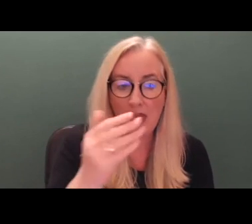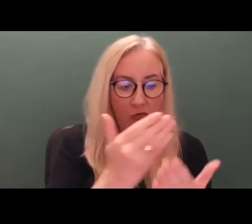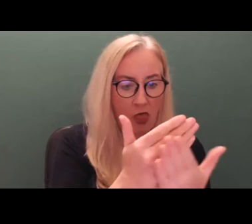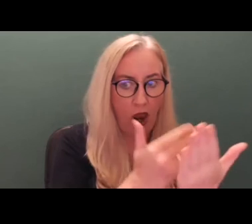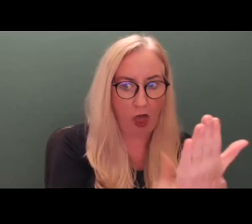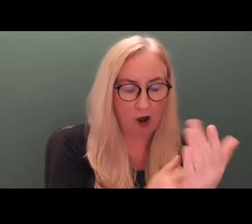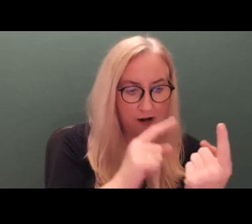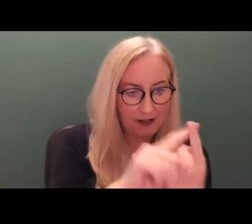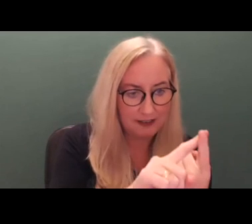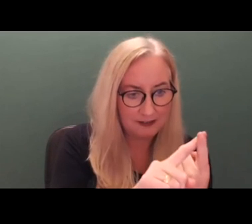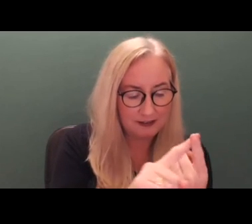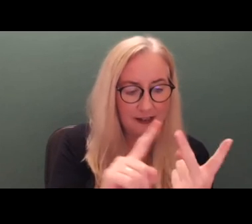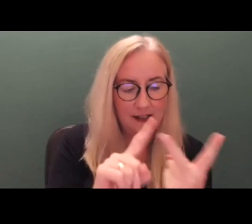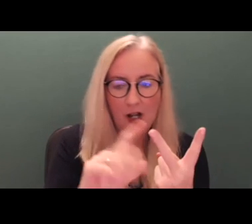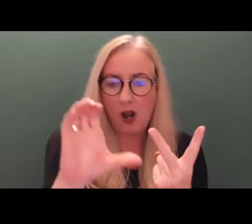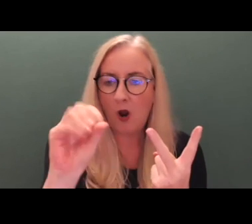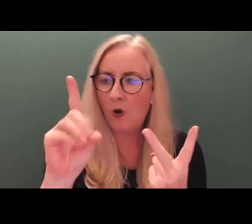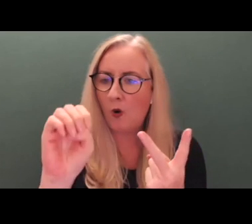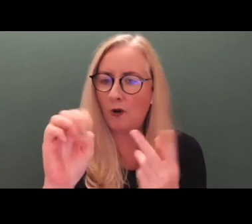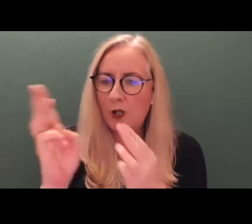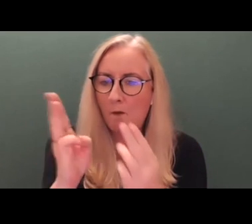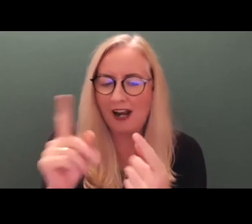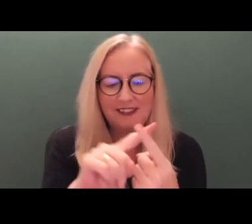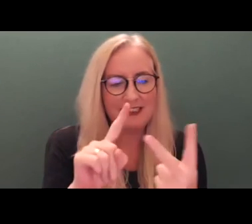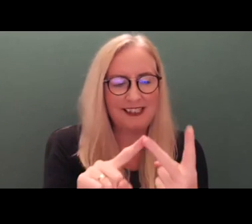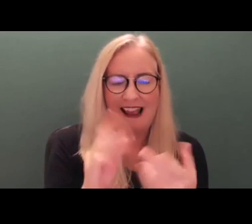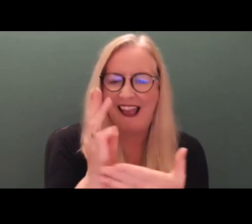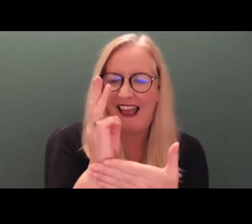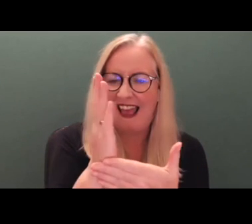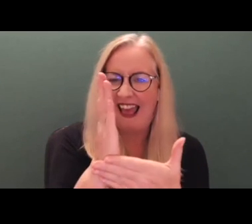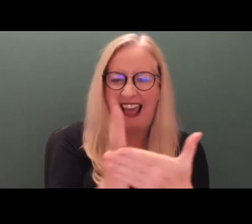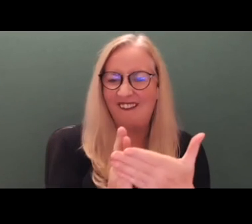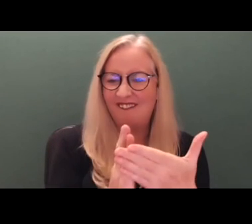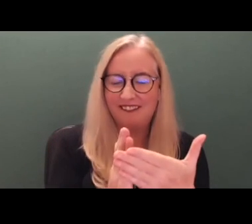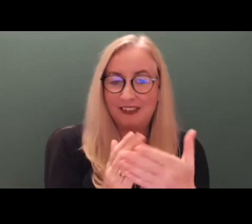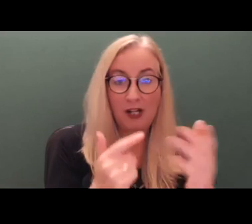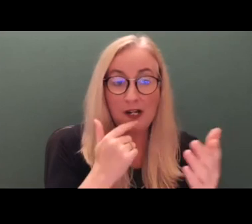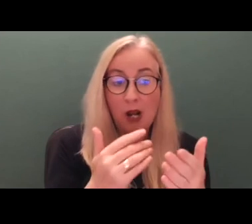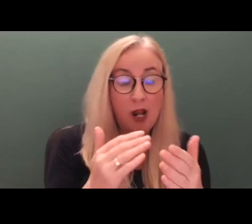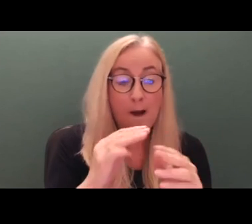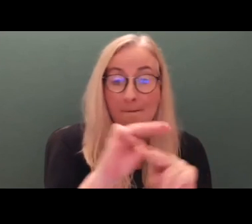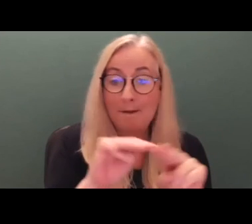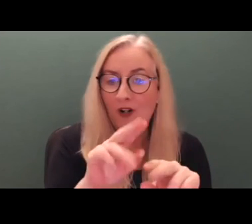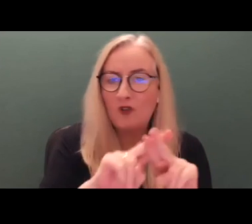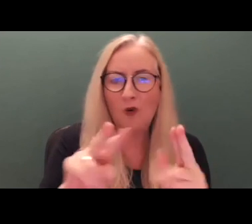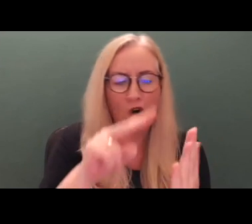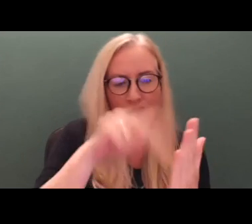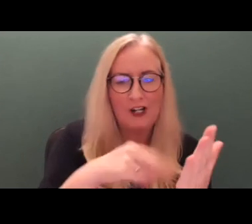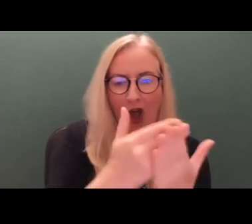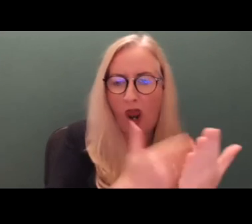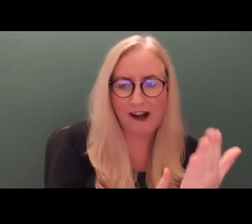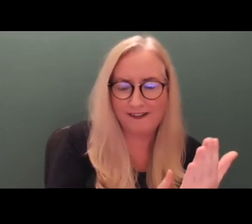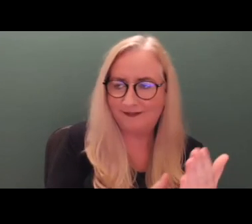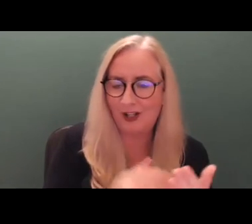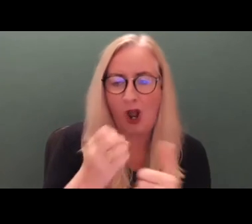statutory codes of practice are really only half the picture. I mean, most people don't read the law, quite a few people don't read the code of